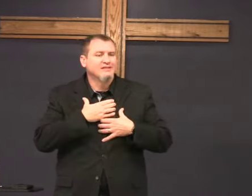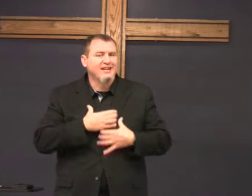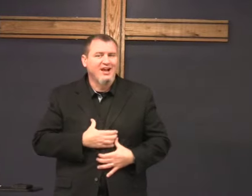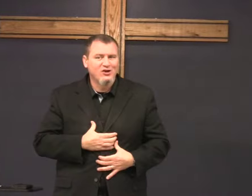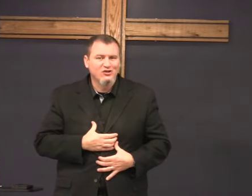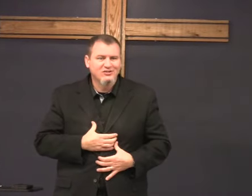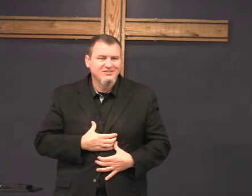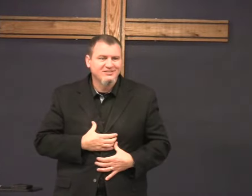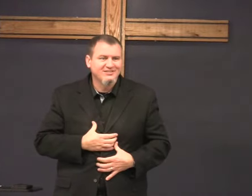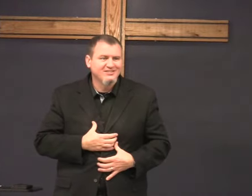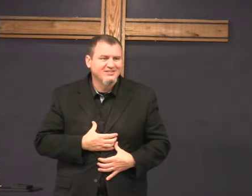that's my desire